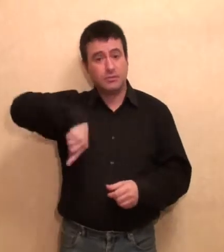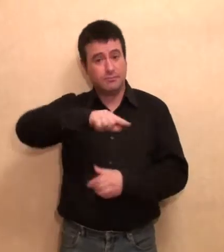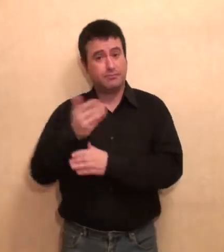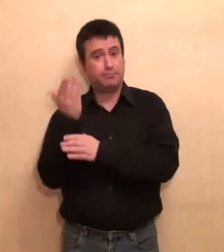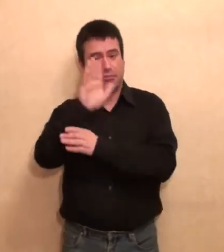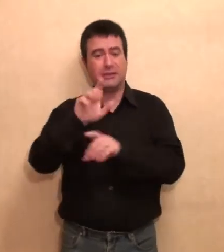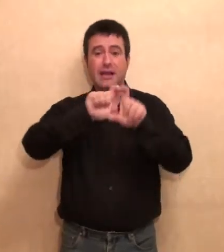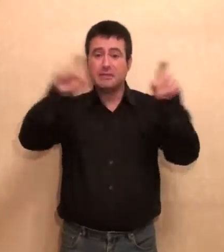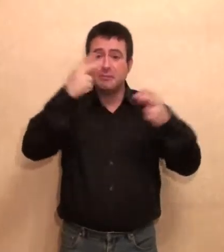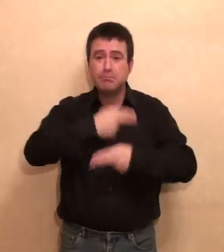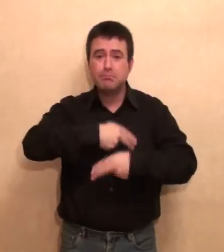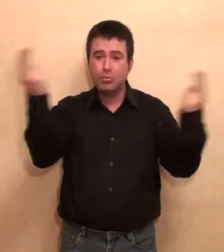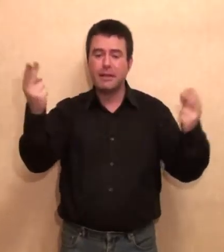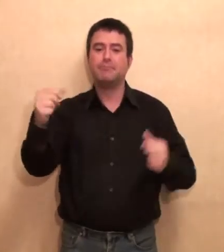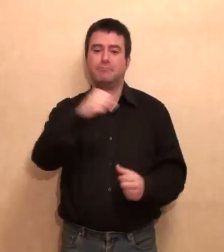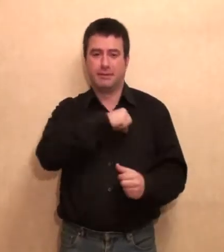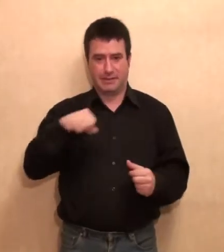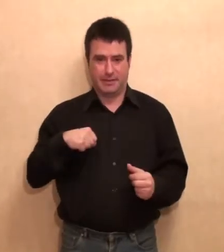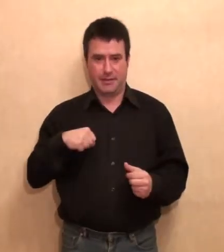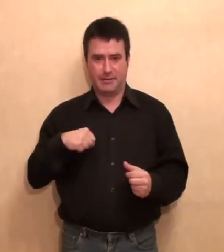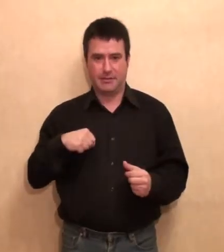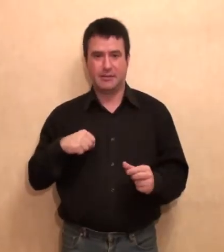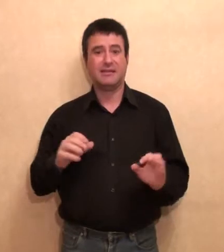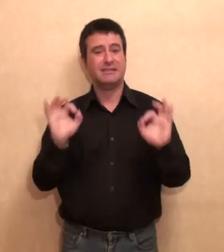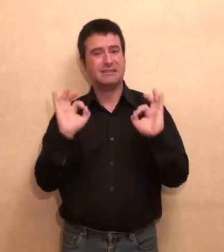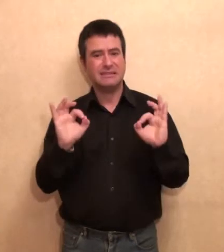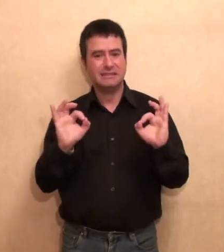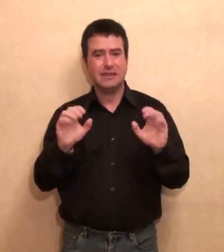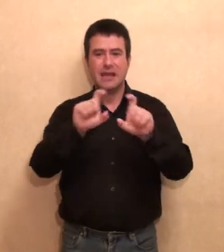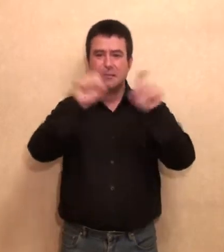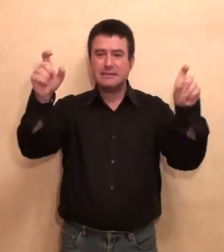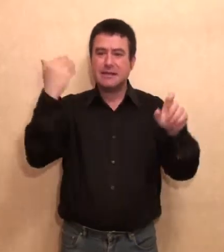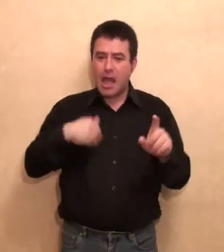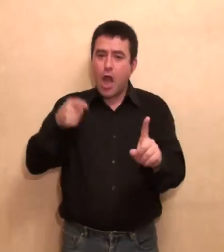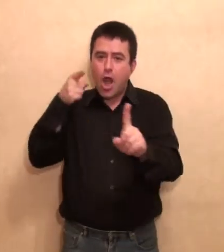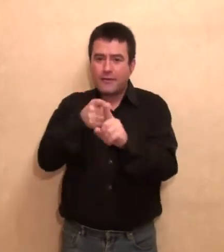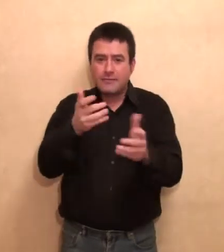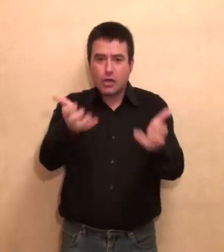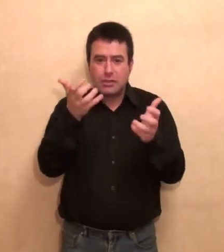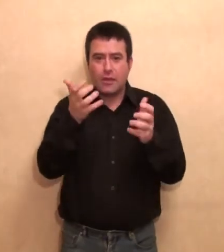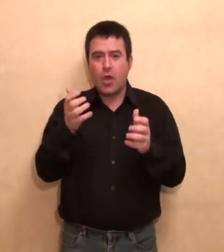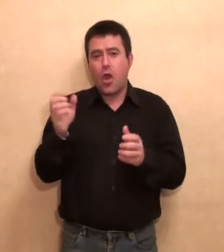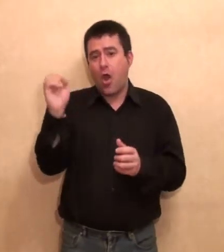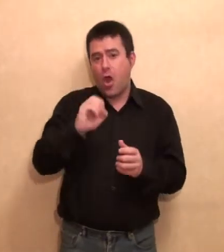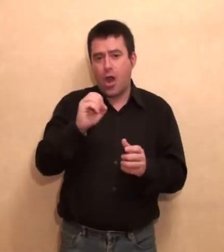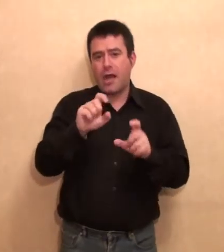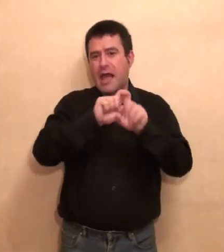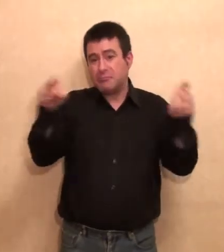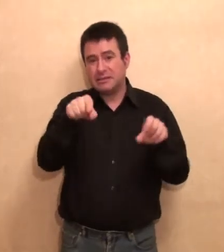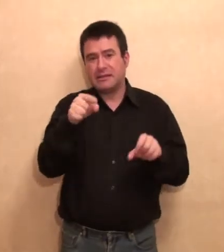it's too hard to a a I'll three, two, four, five, done. I'm sorry.